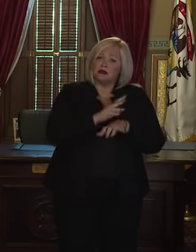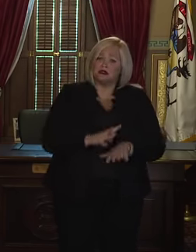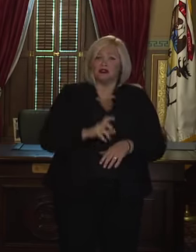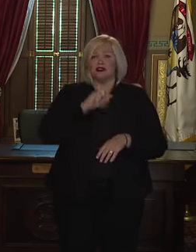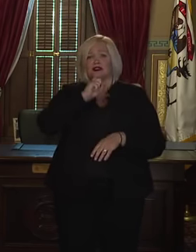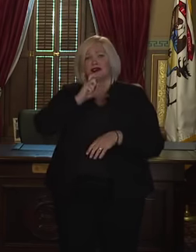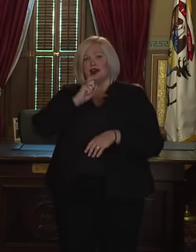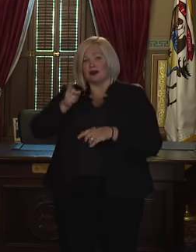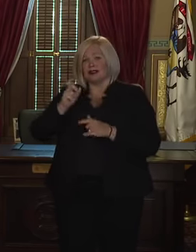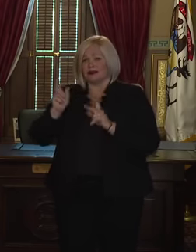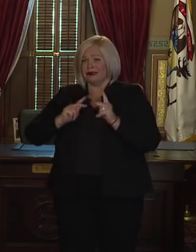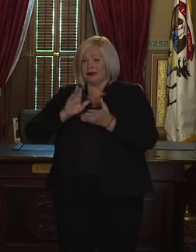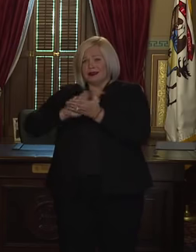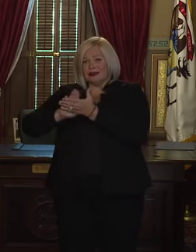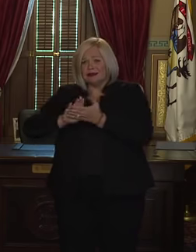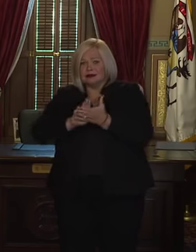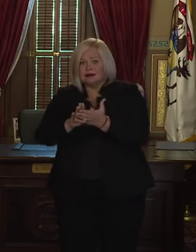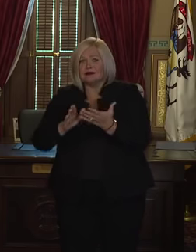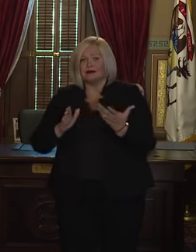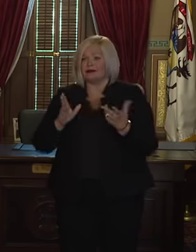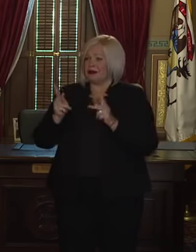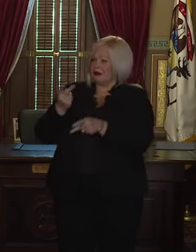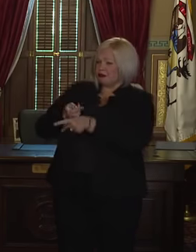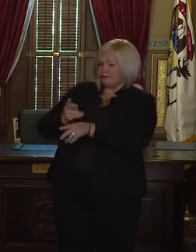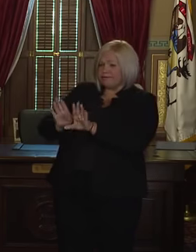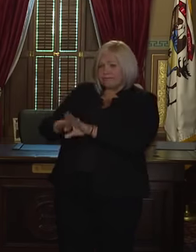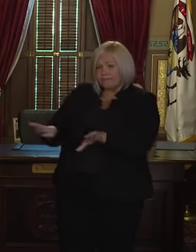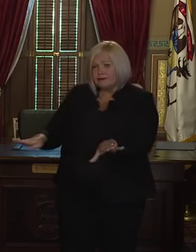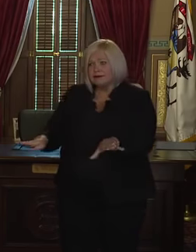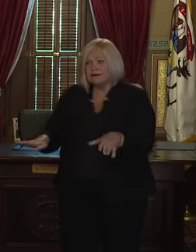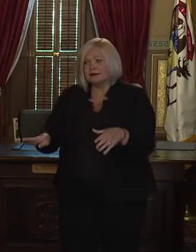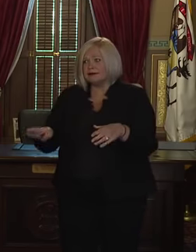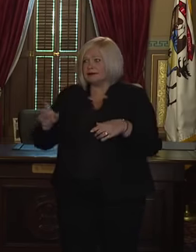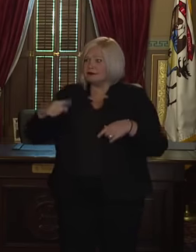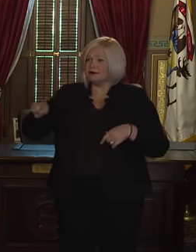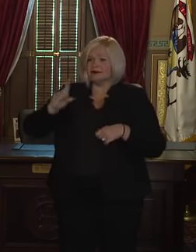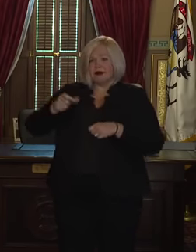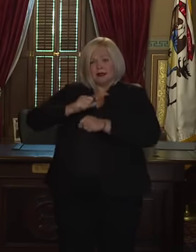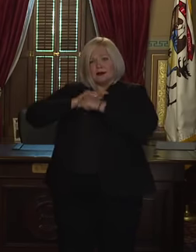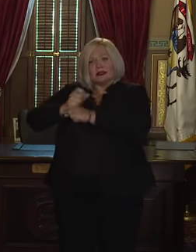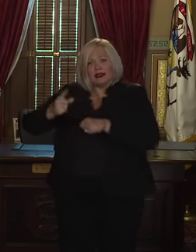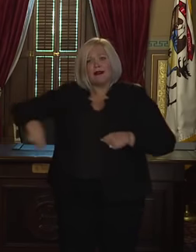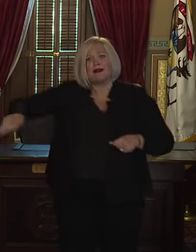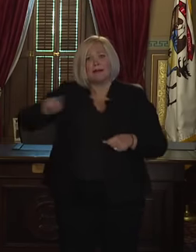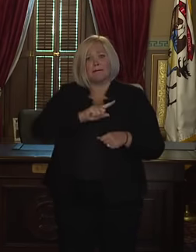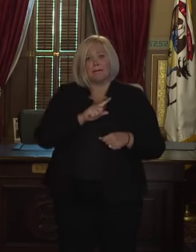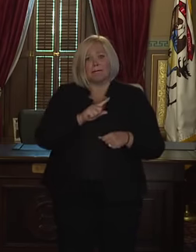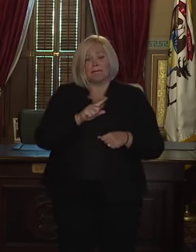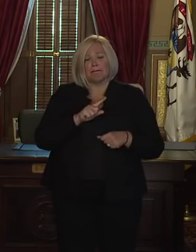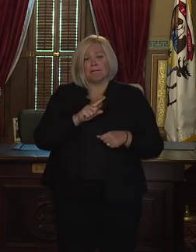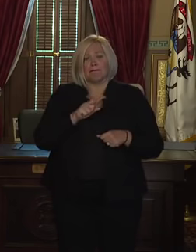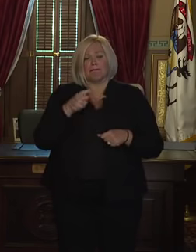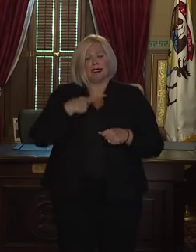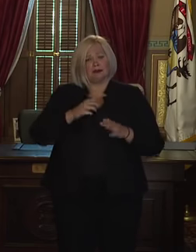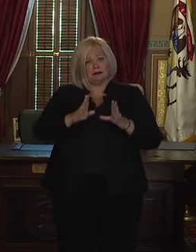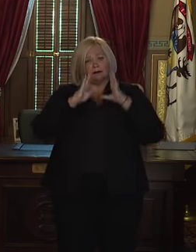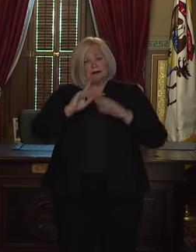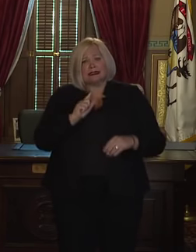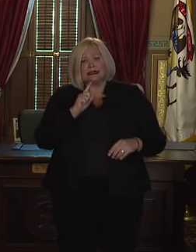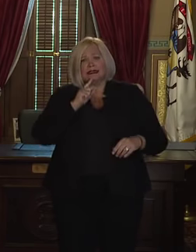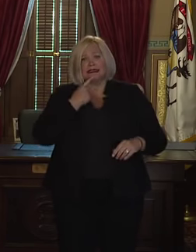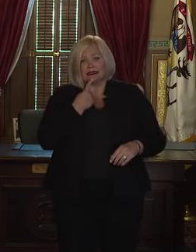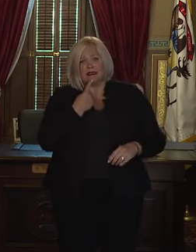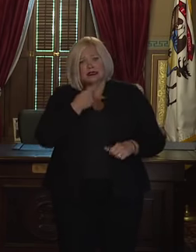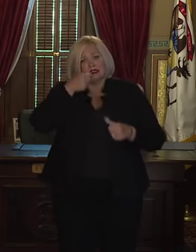workers, people who take care of our kids. So, taking this virus seriously will help protect us